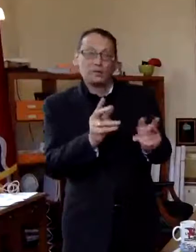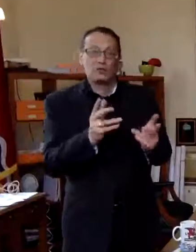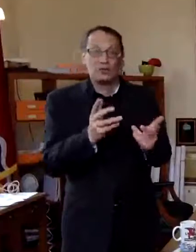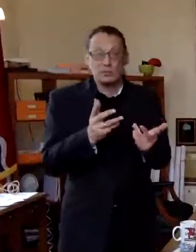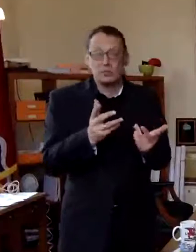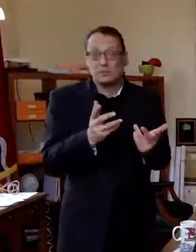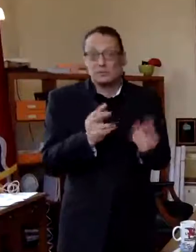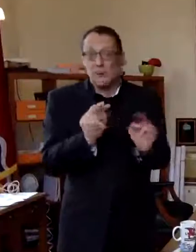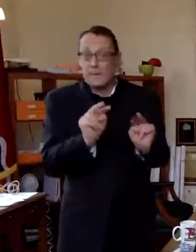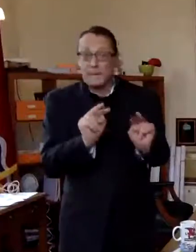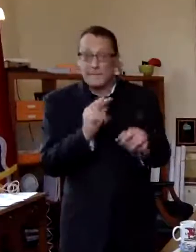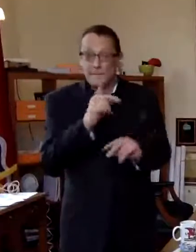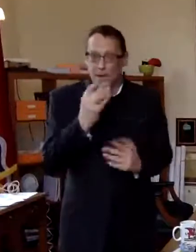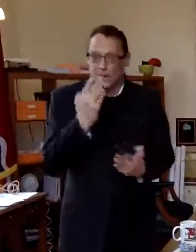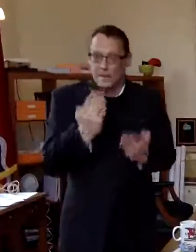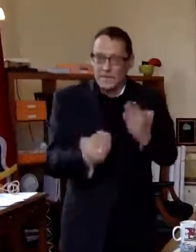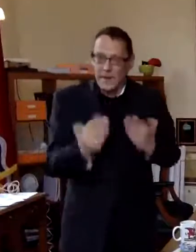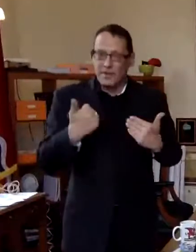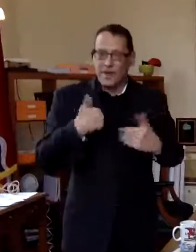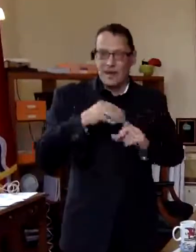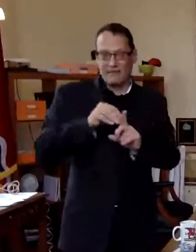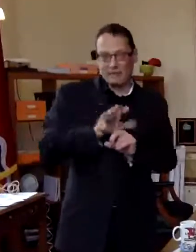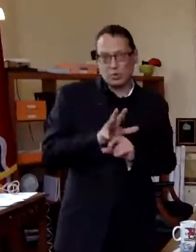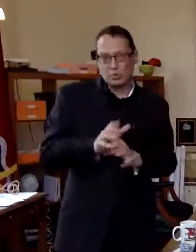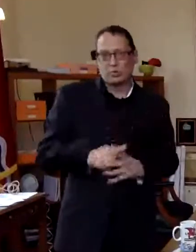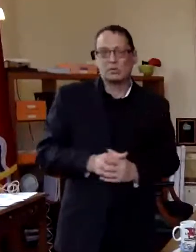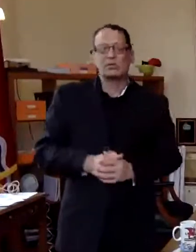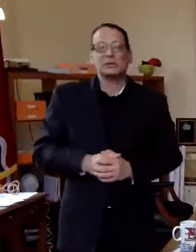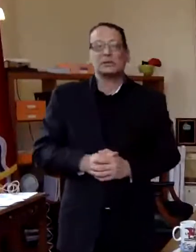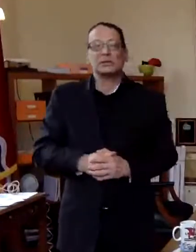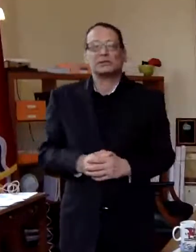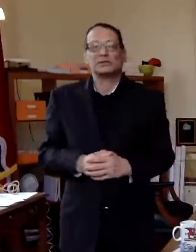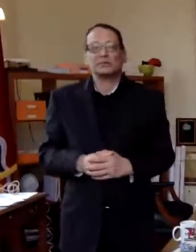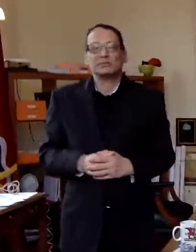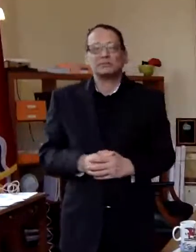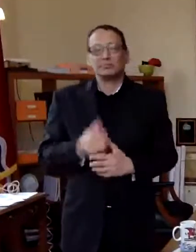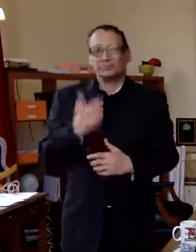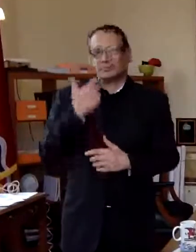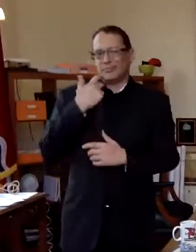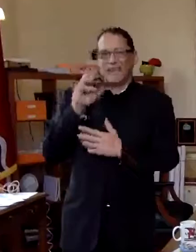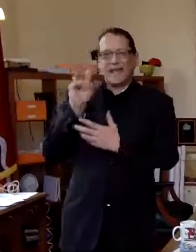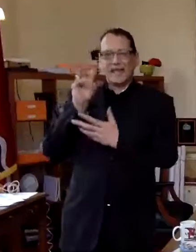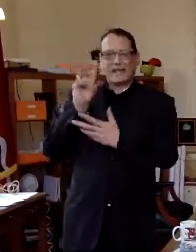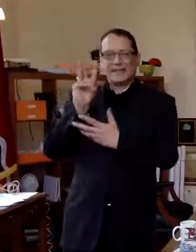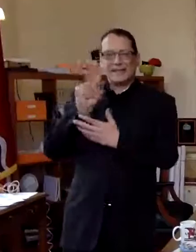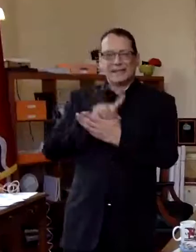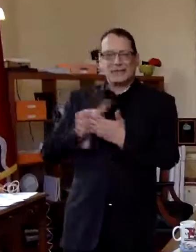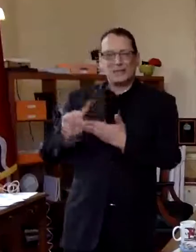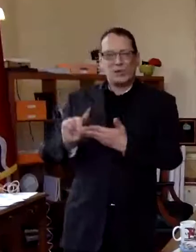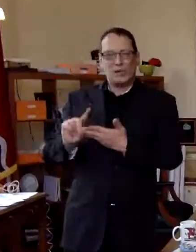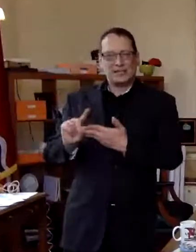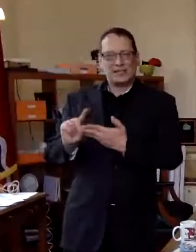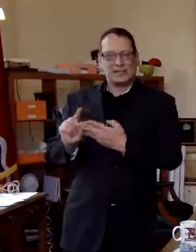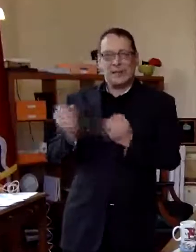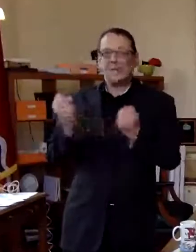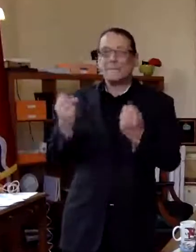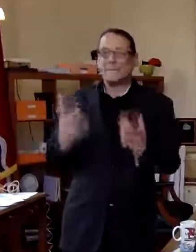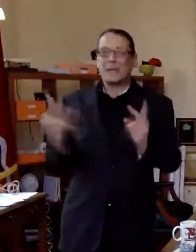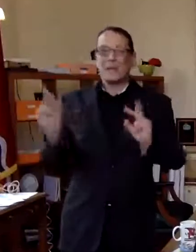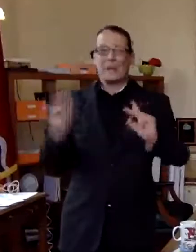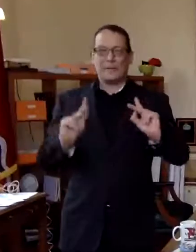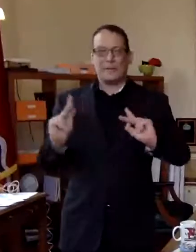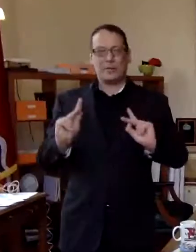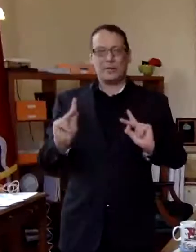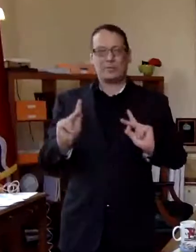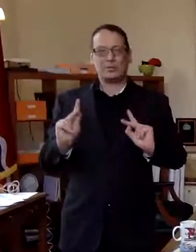monitored because they might have an exposure over the last uh six weeks of this there have been many many many people